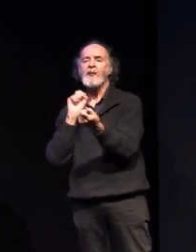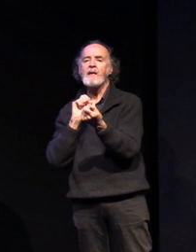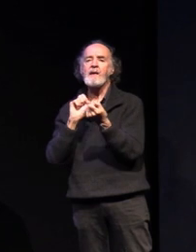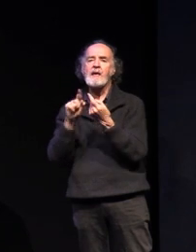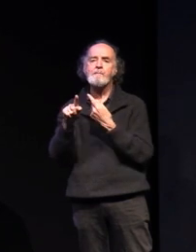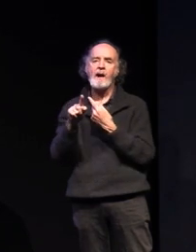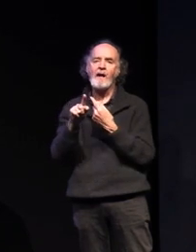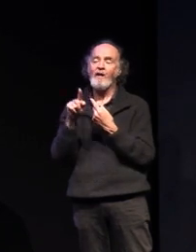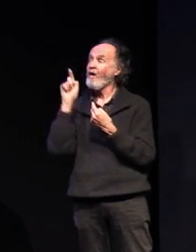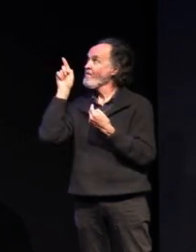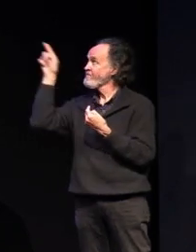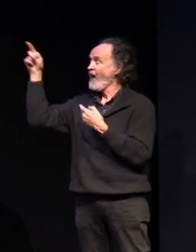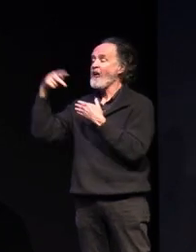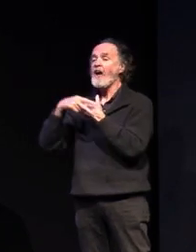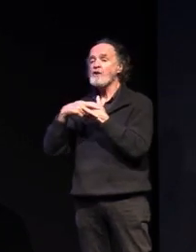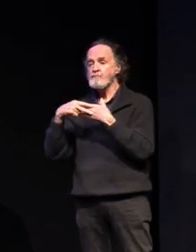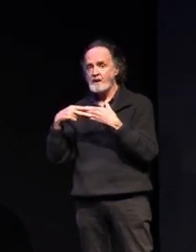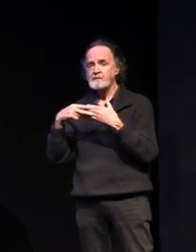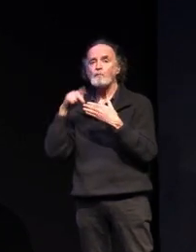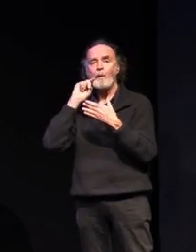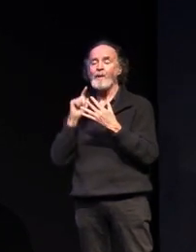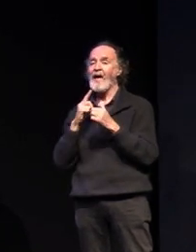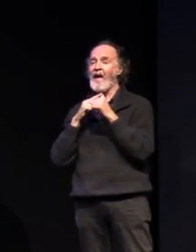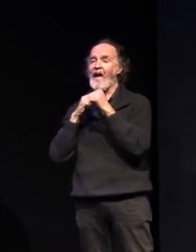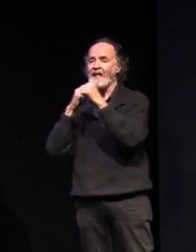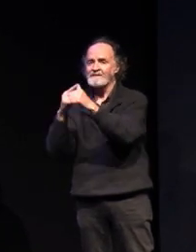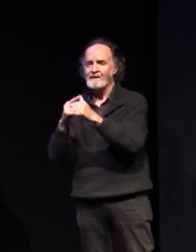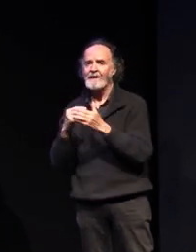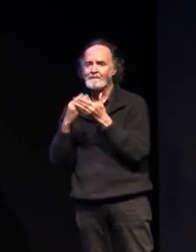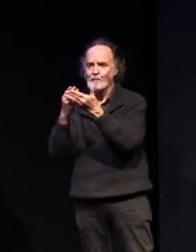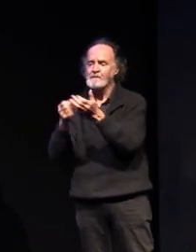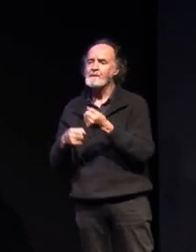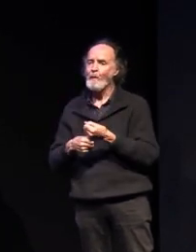email us there and we'll get in touch with you with some support